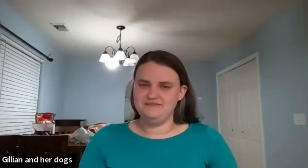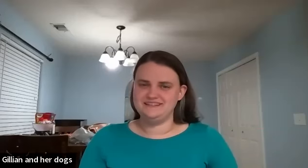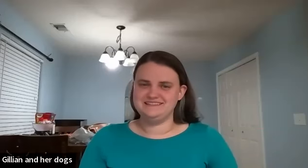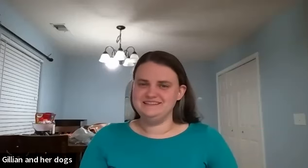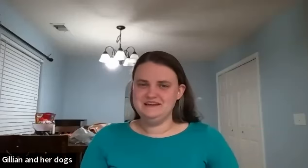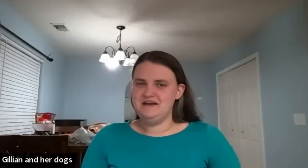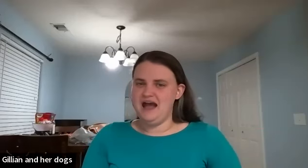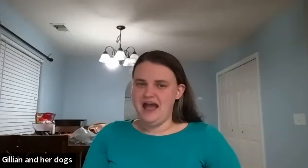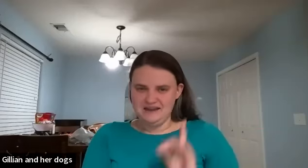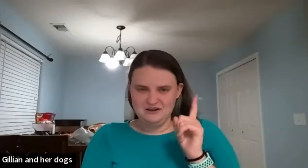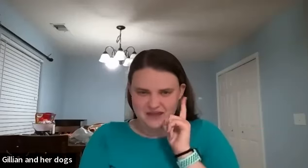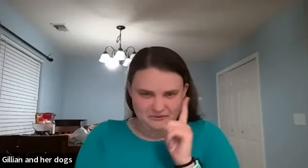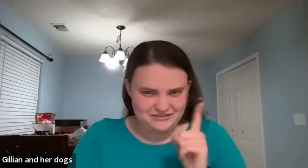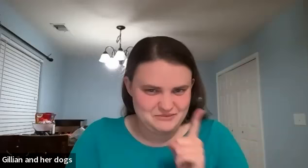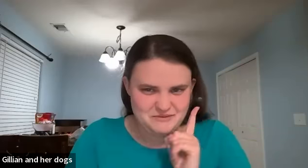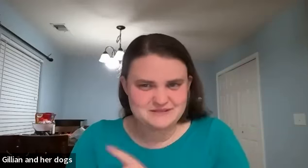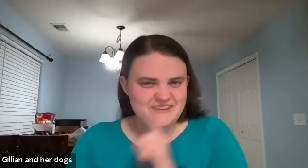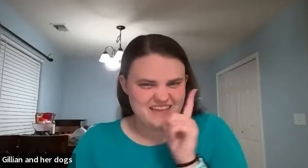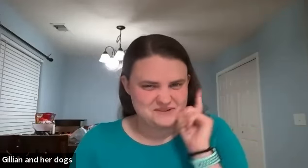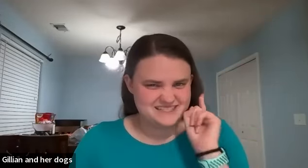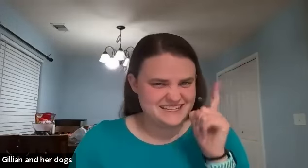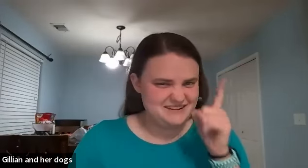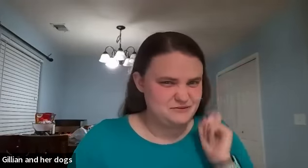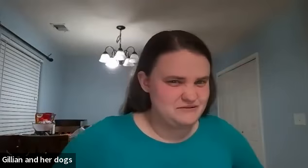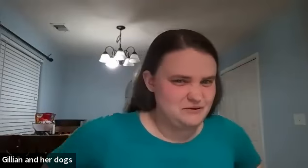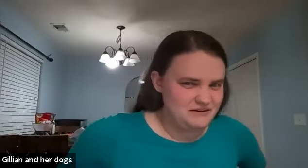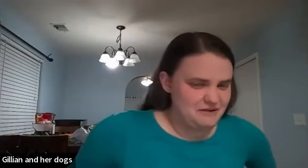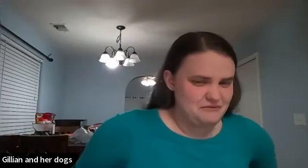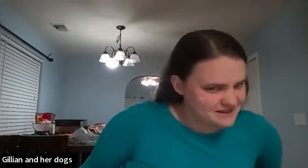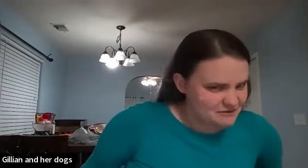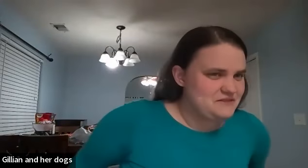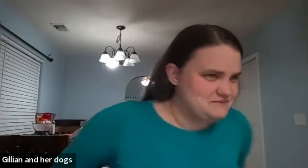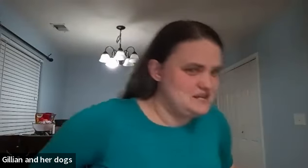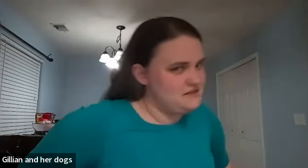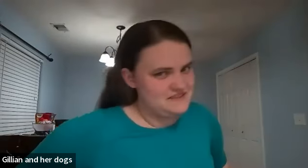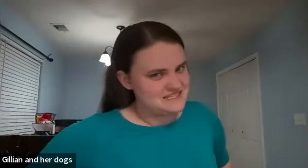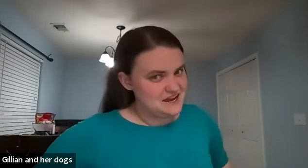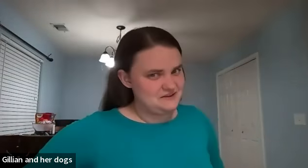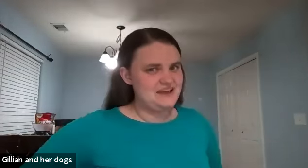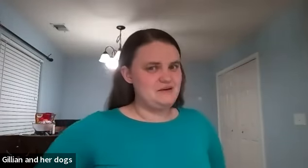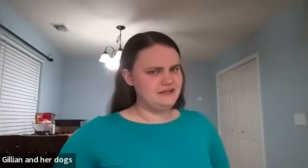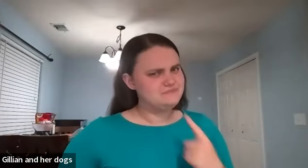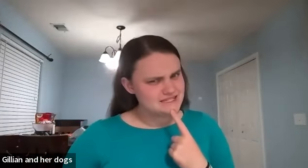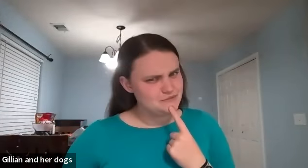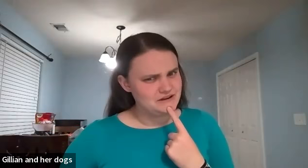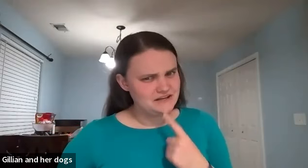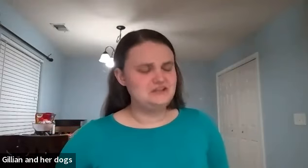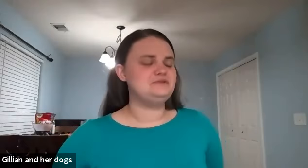often because i know that will get them the most i'm like that one's a saved one for it i really want them to know that this is not okay i'm like i'm disappointed in you